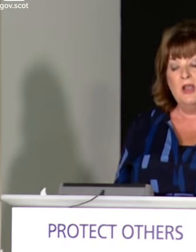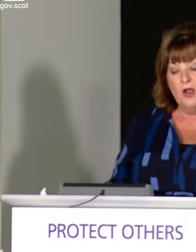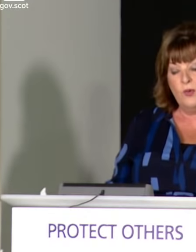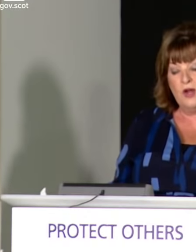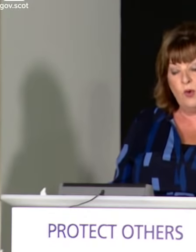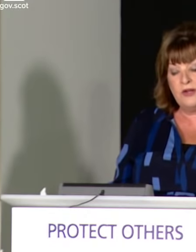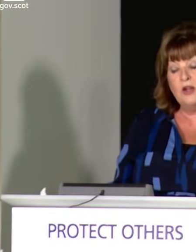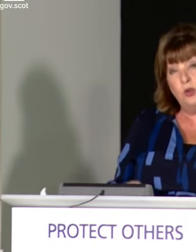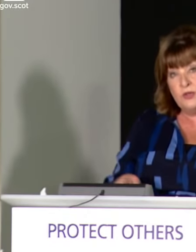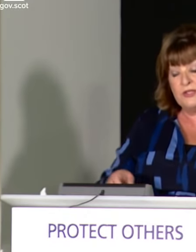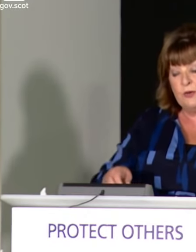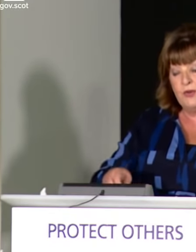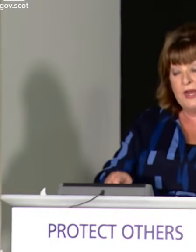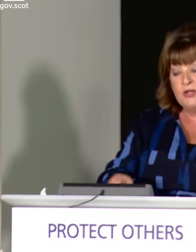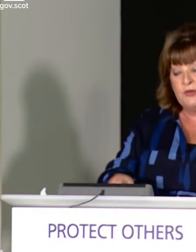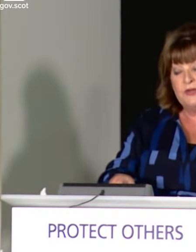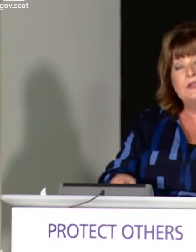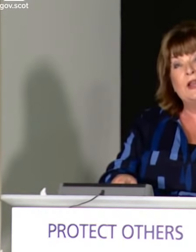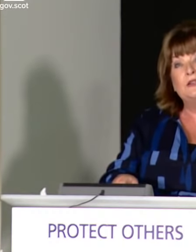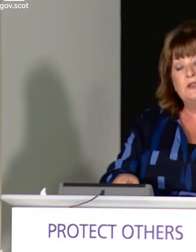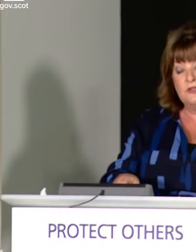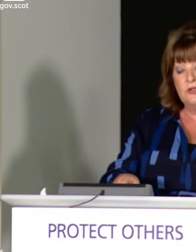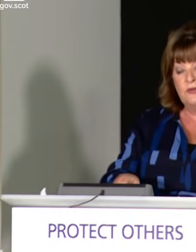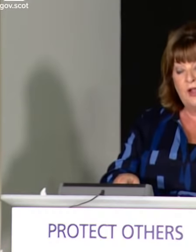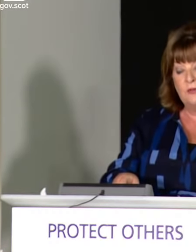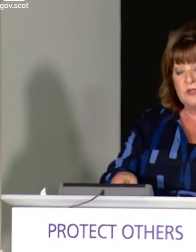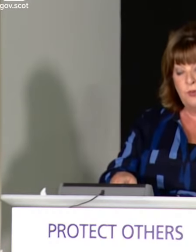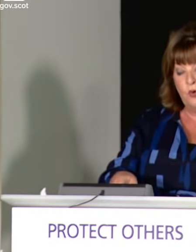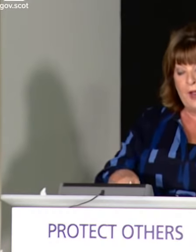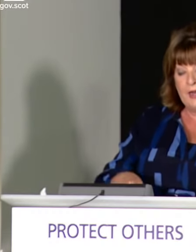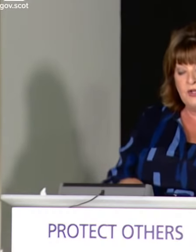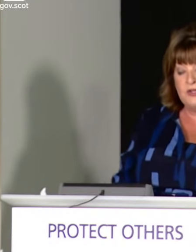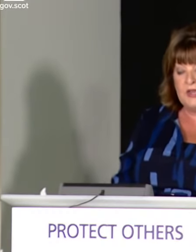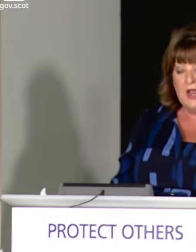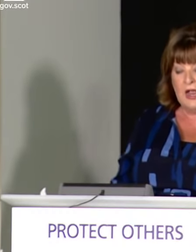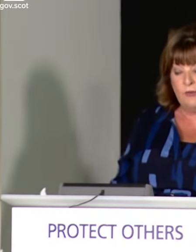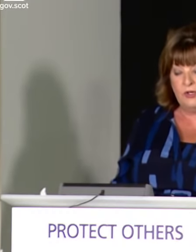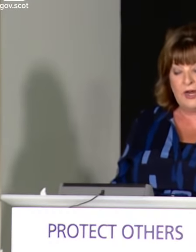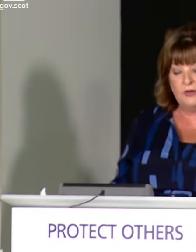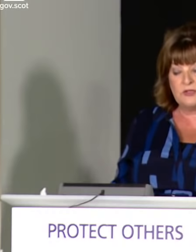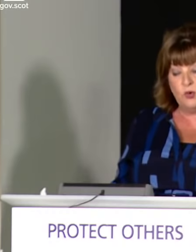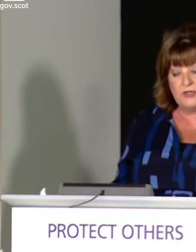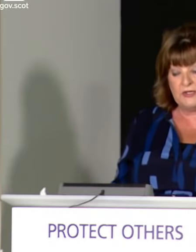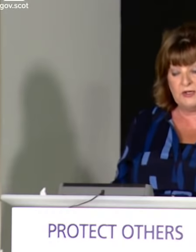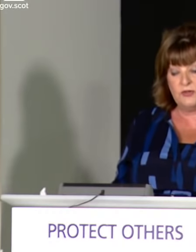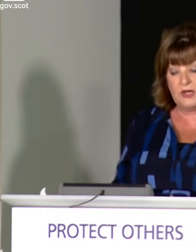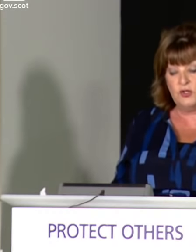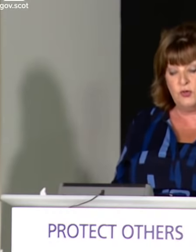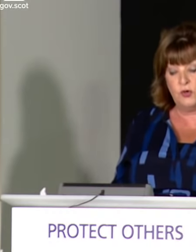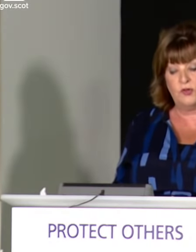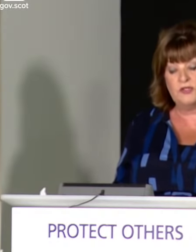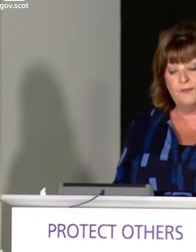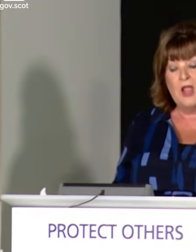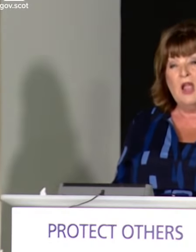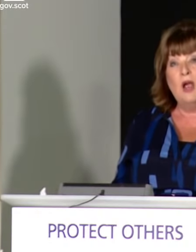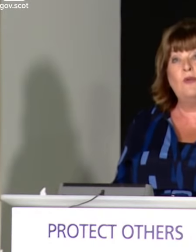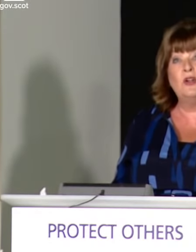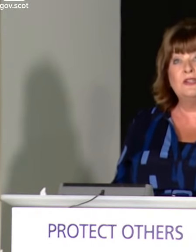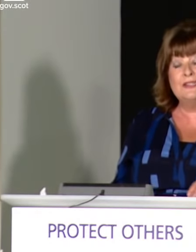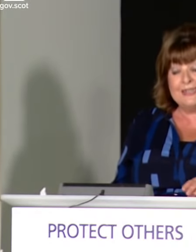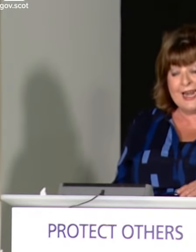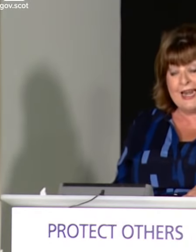museums. We are working closely with each of these sectors to develop support packages and will announce more details in due course.